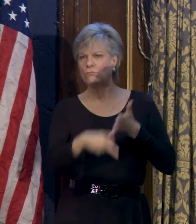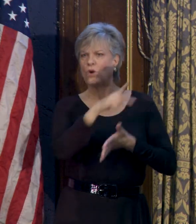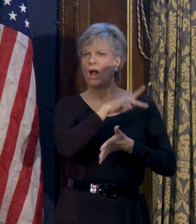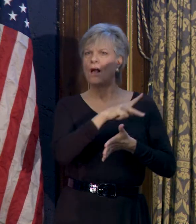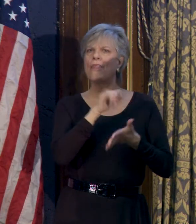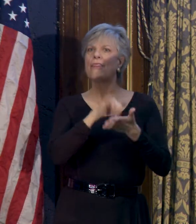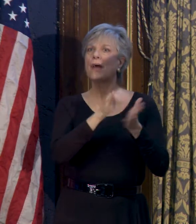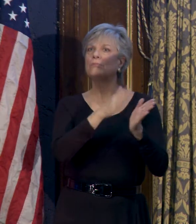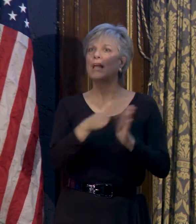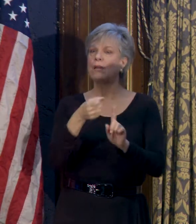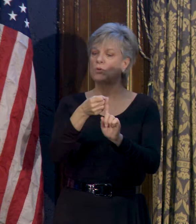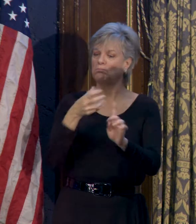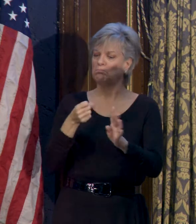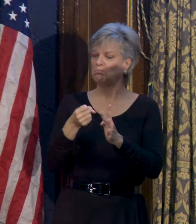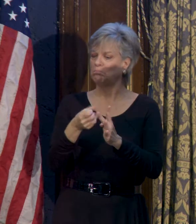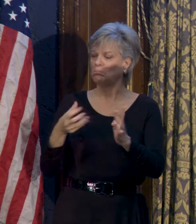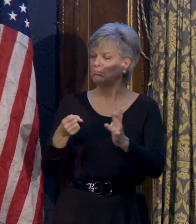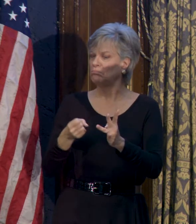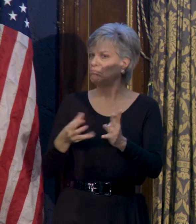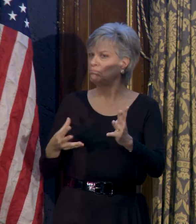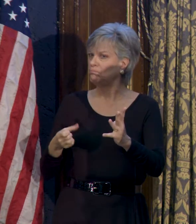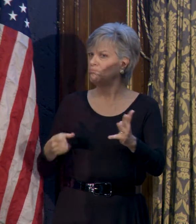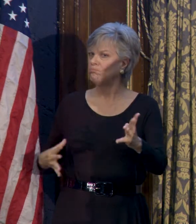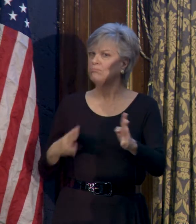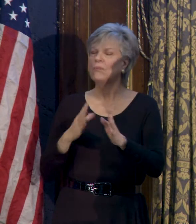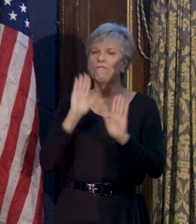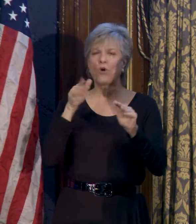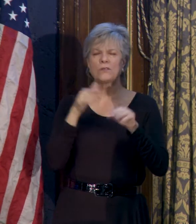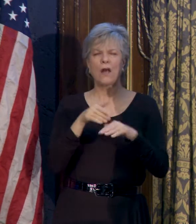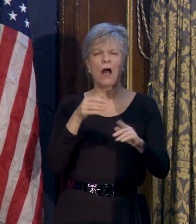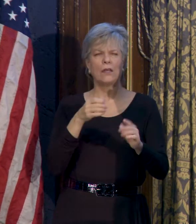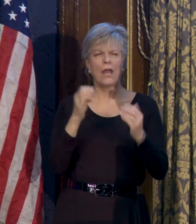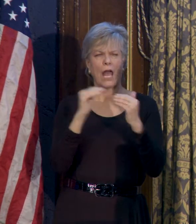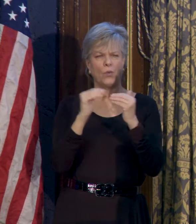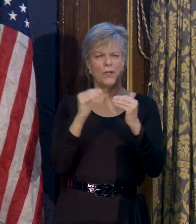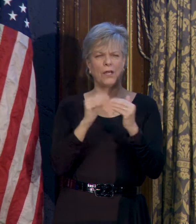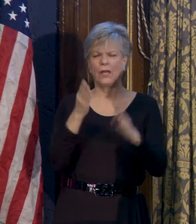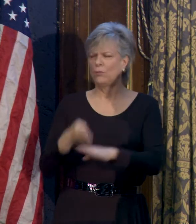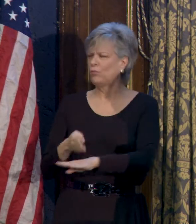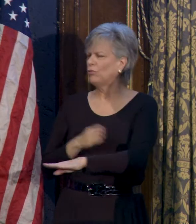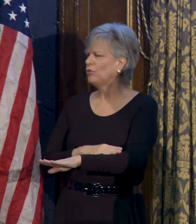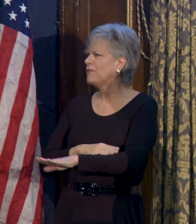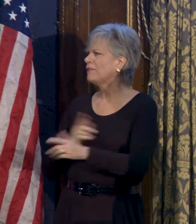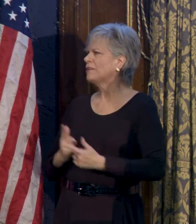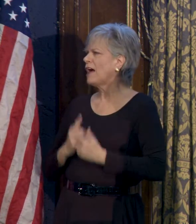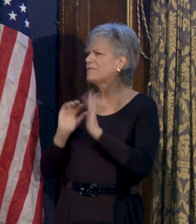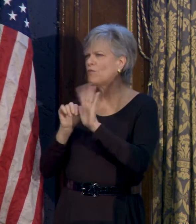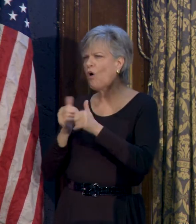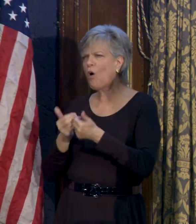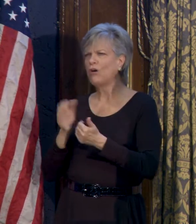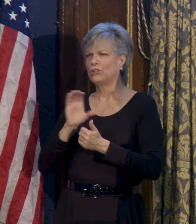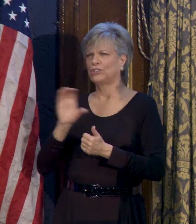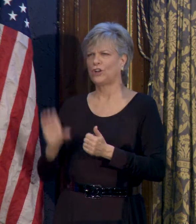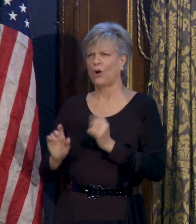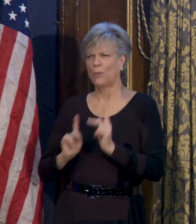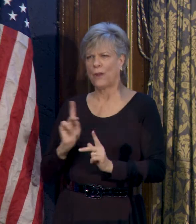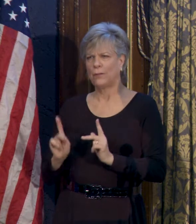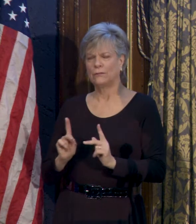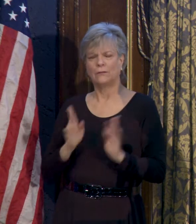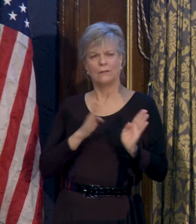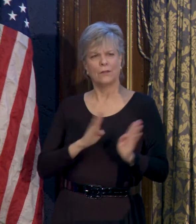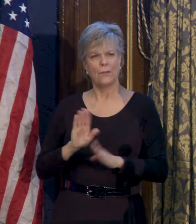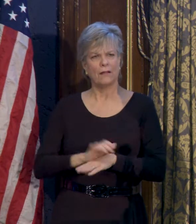detail, focuses on equity and improving the lives of all of our residents. The plan